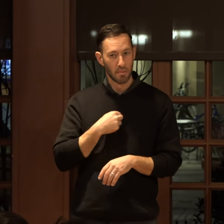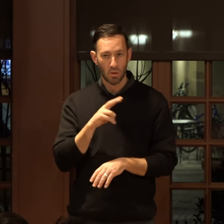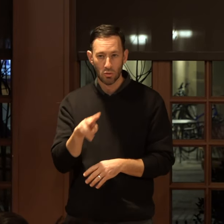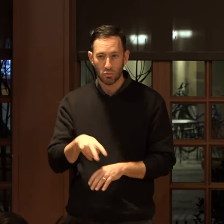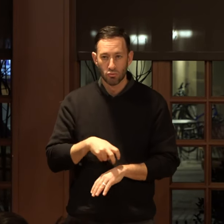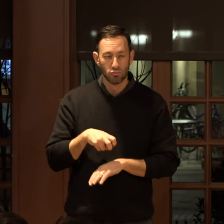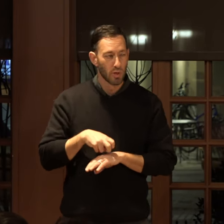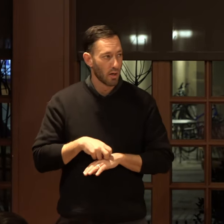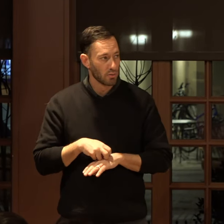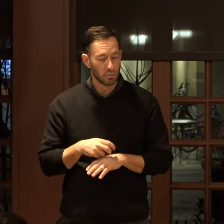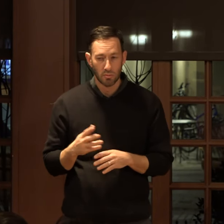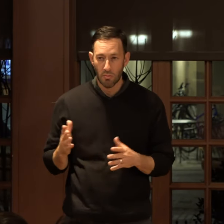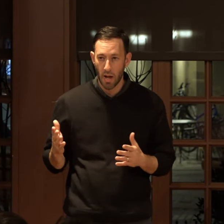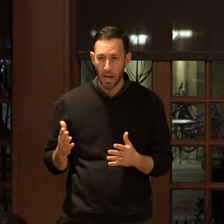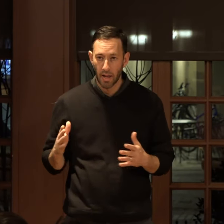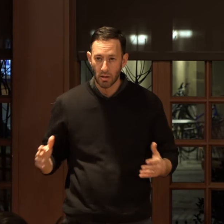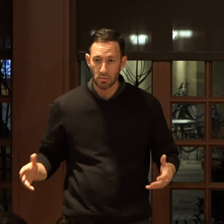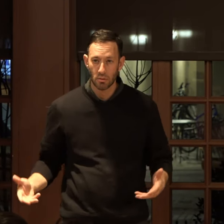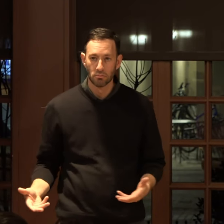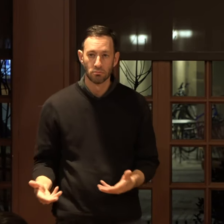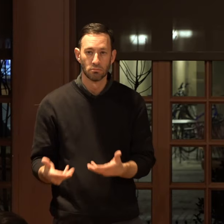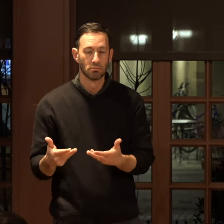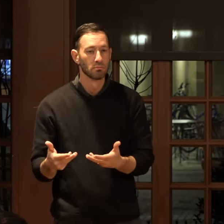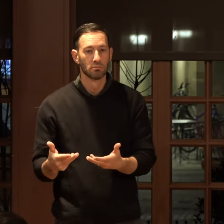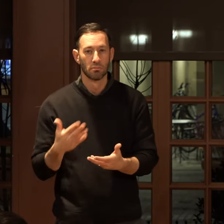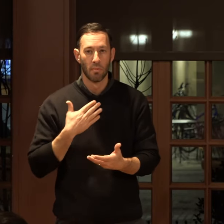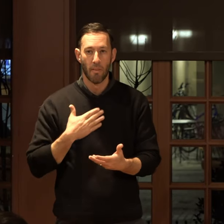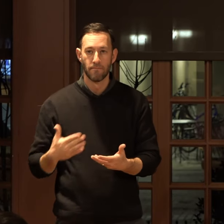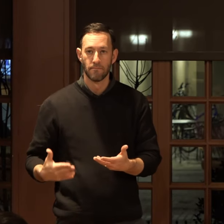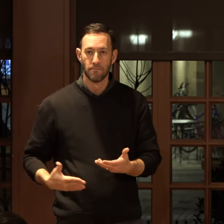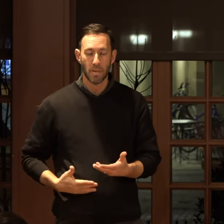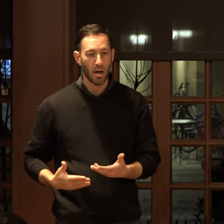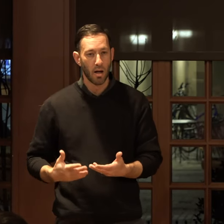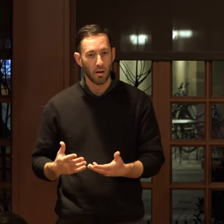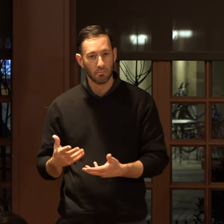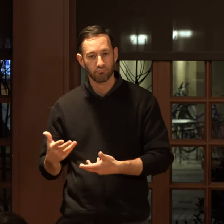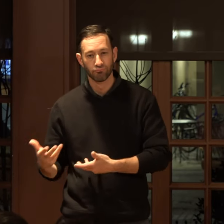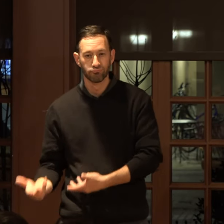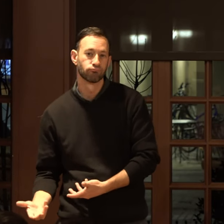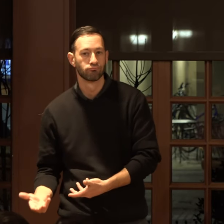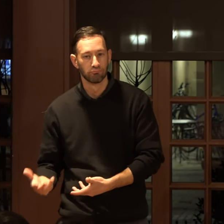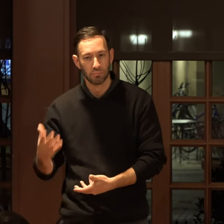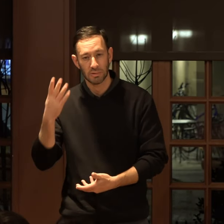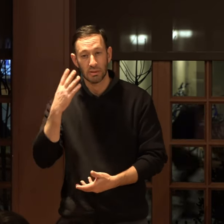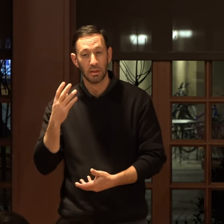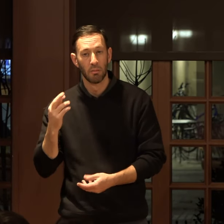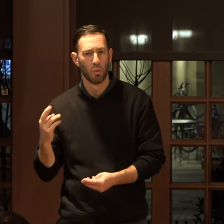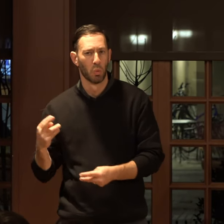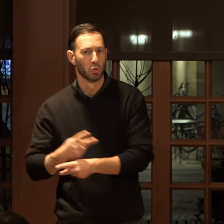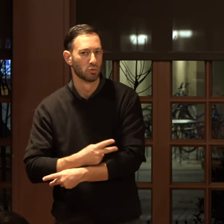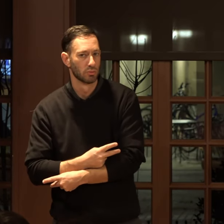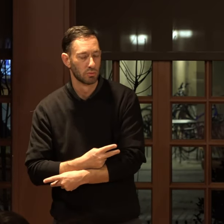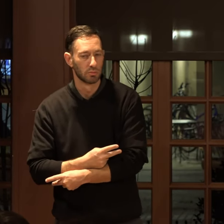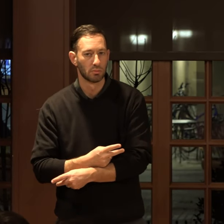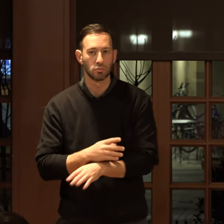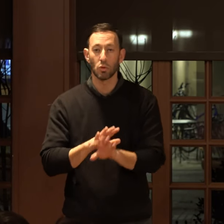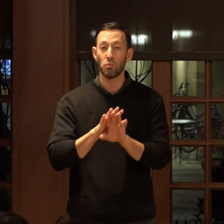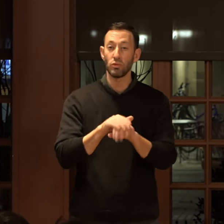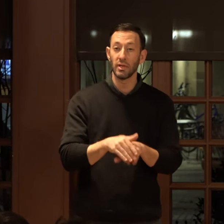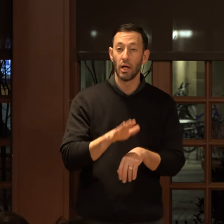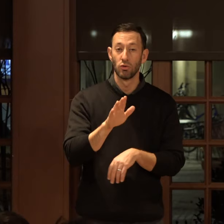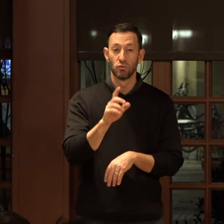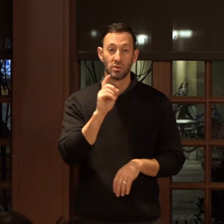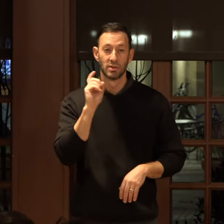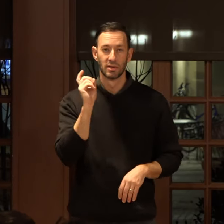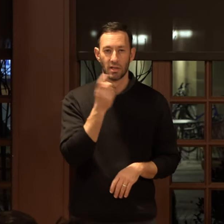and tuck my hands under the resting scaffold of a body, limp with sleep or worse. Pretend your teeth